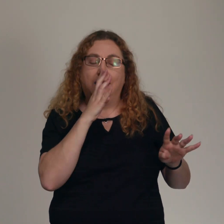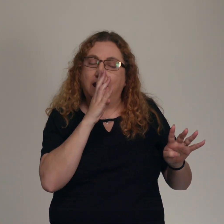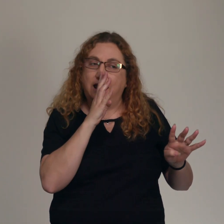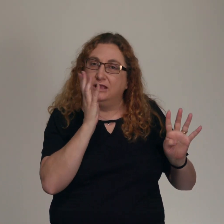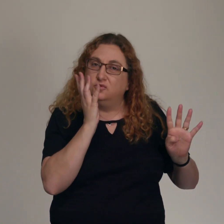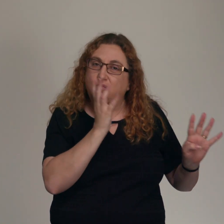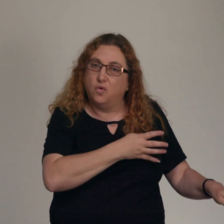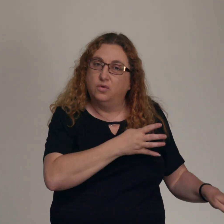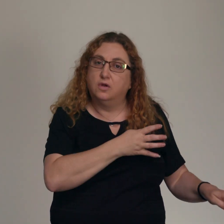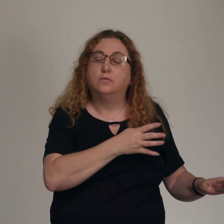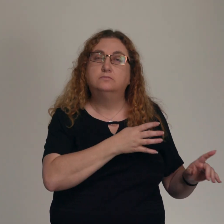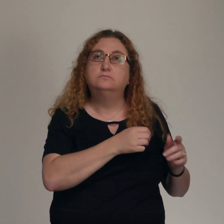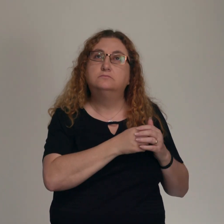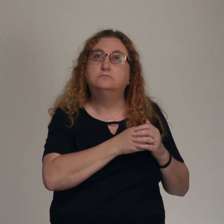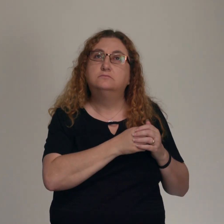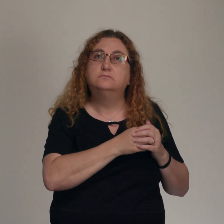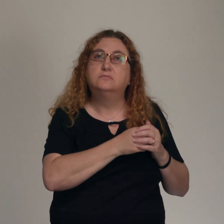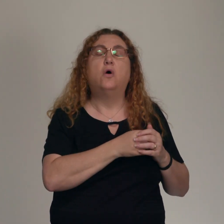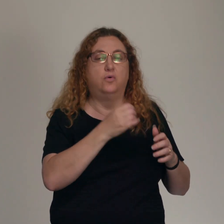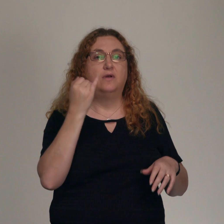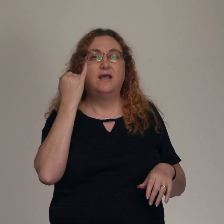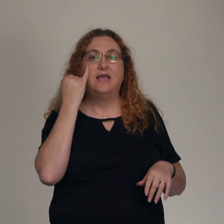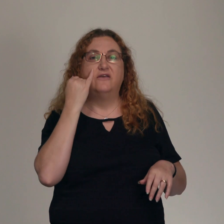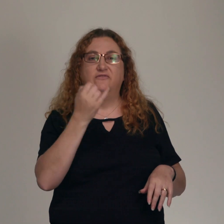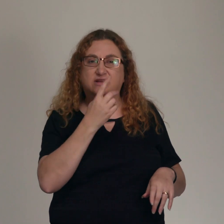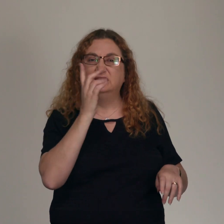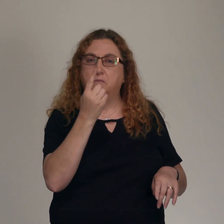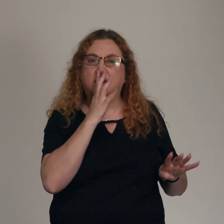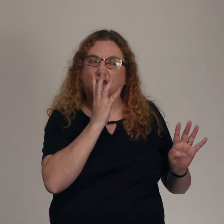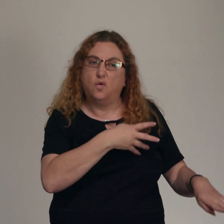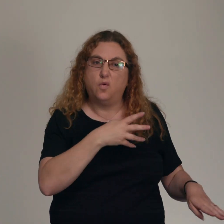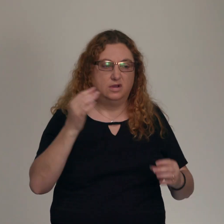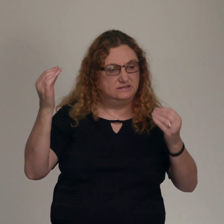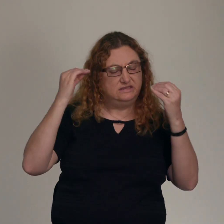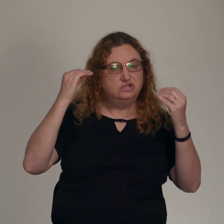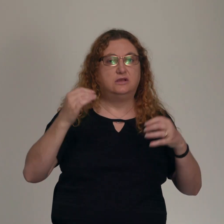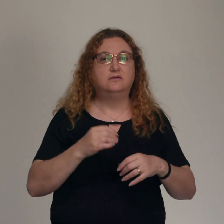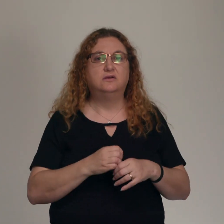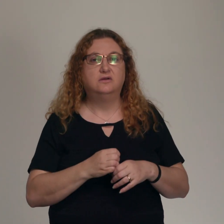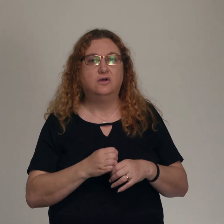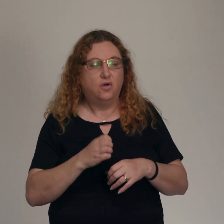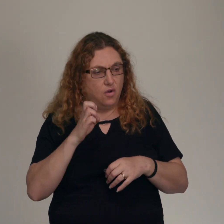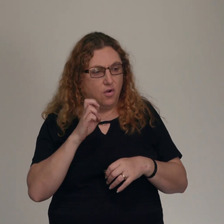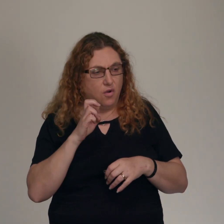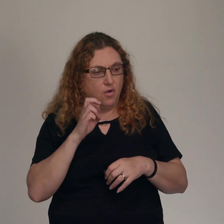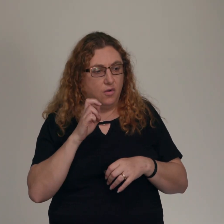others accordingly will be called least in the kingdom of heaven. But whoever practices and teaches these commands will be called